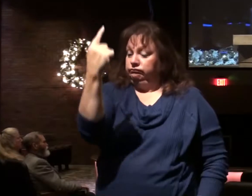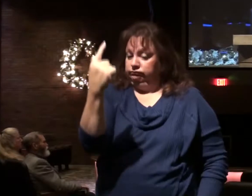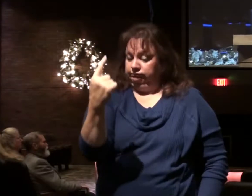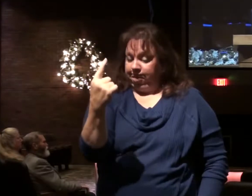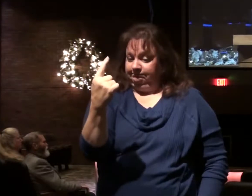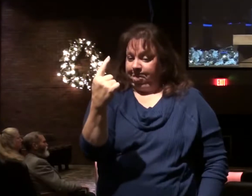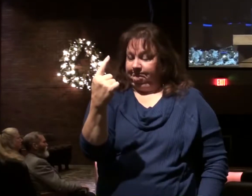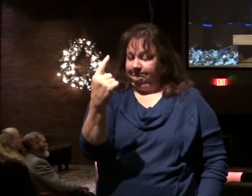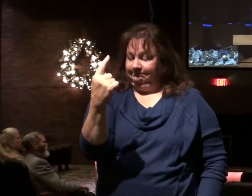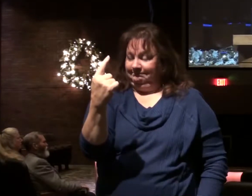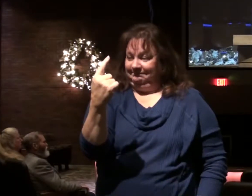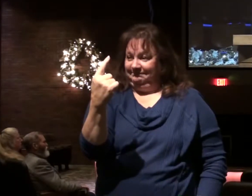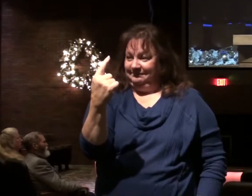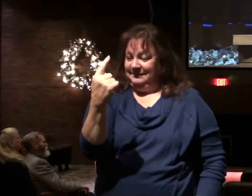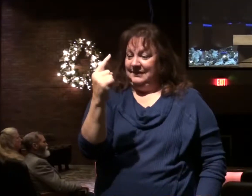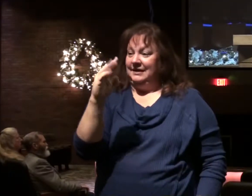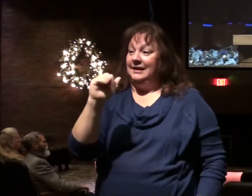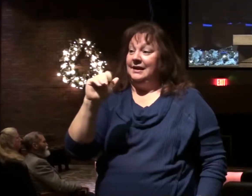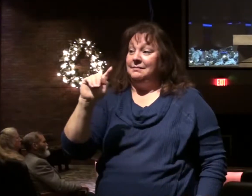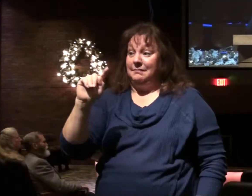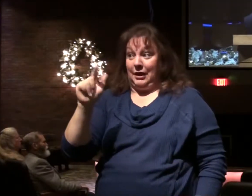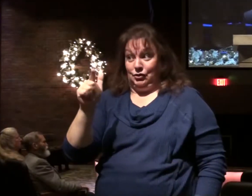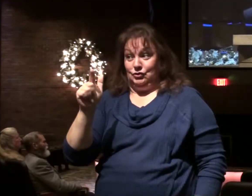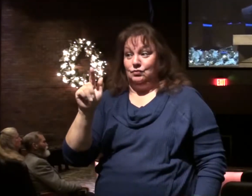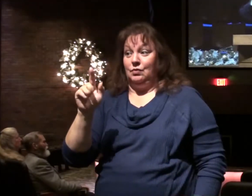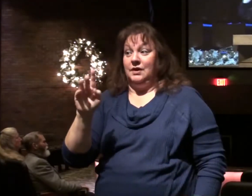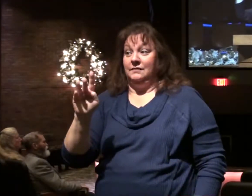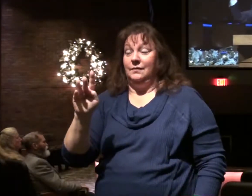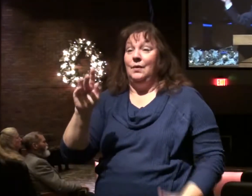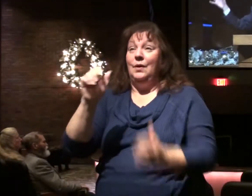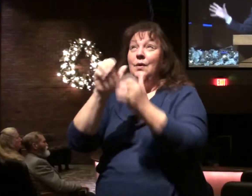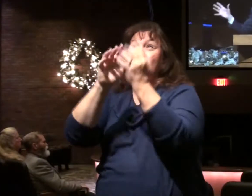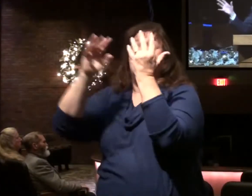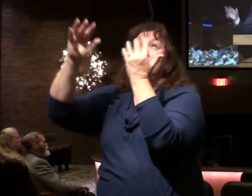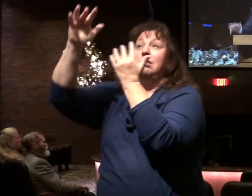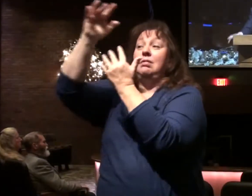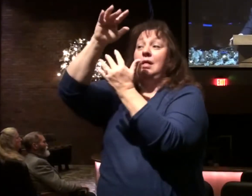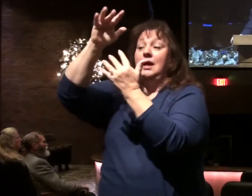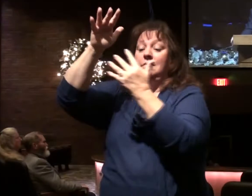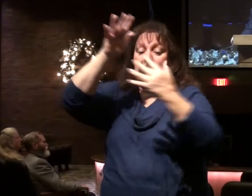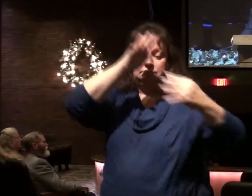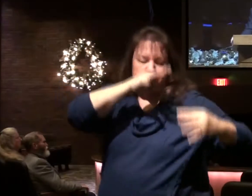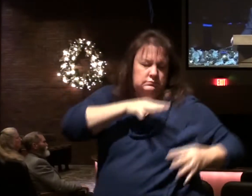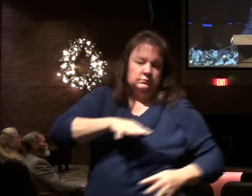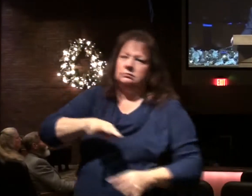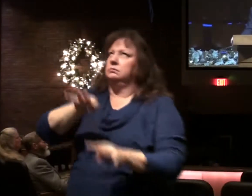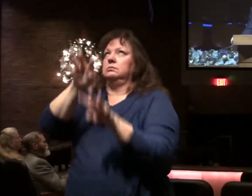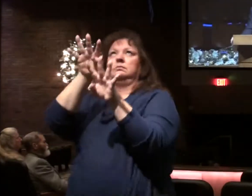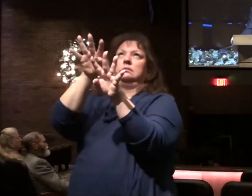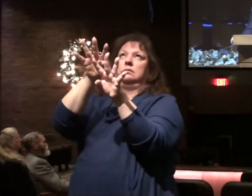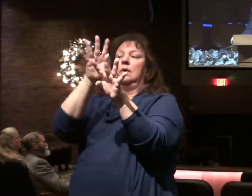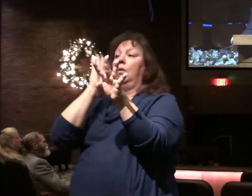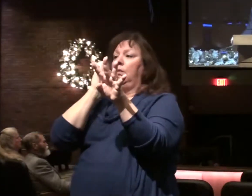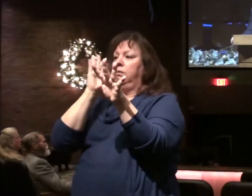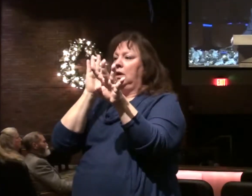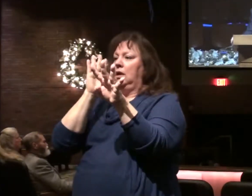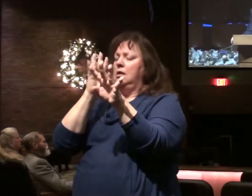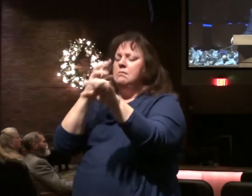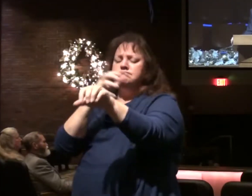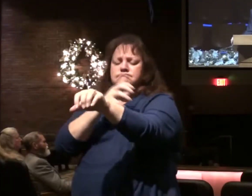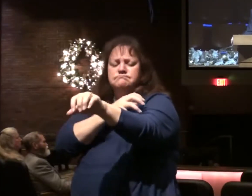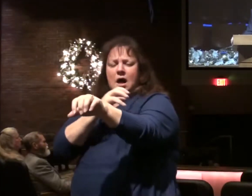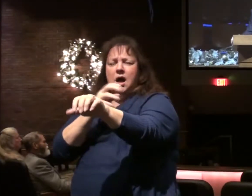himself said in Matthew 24, in the clouds and every eye will see him. He'll come with